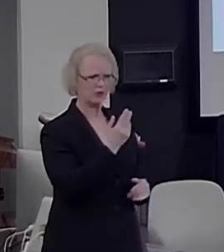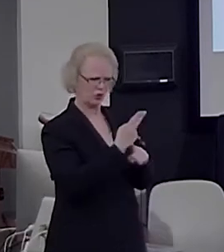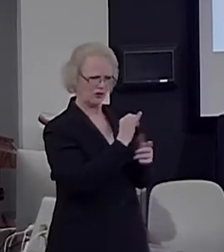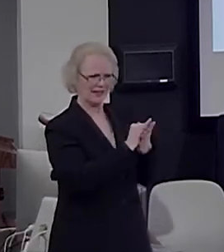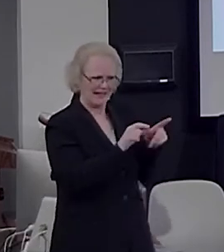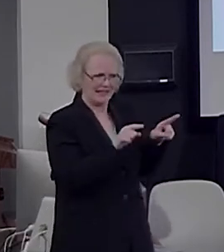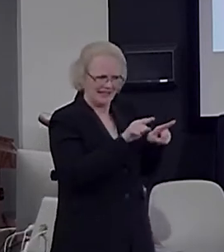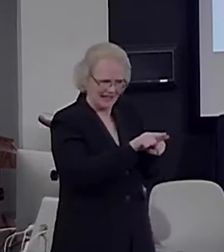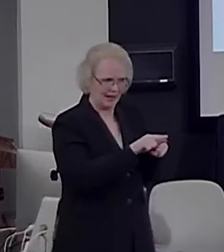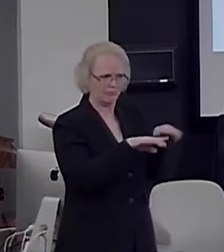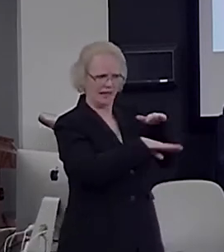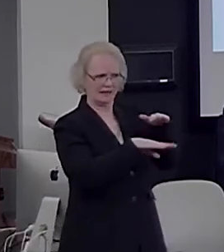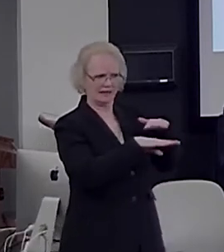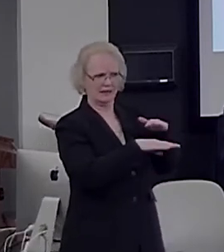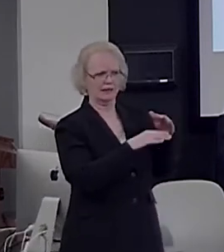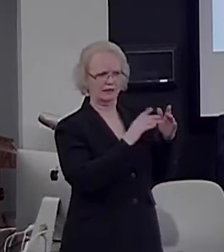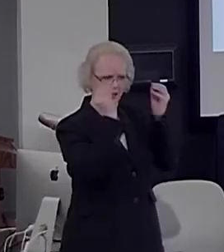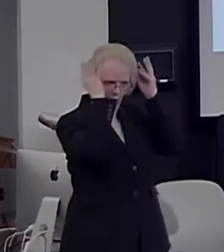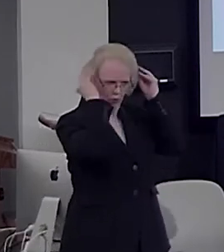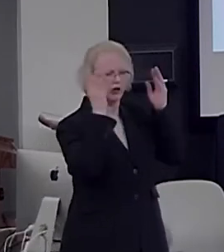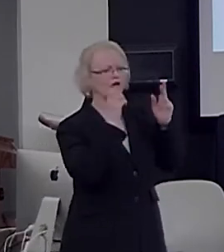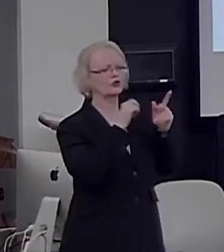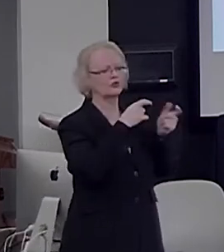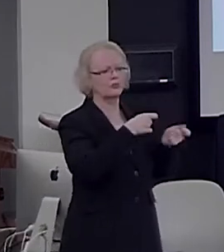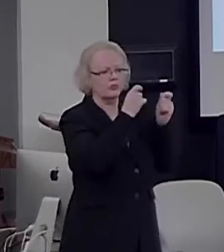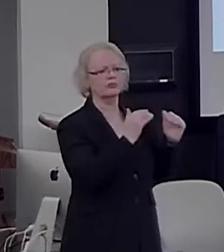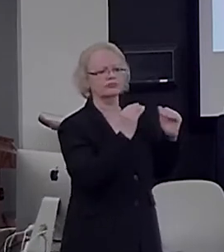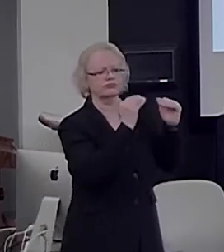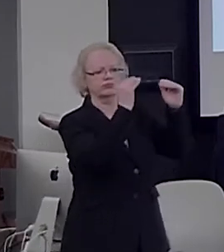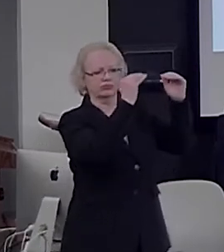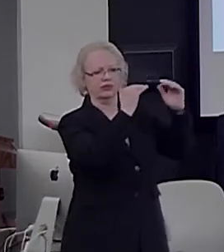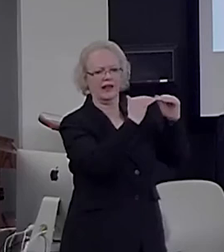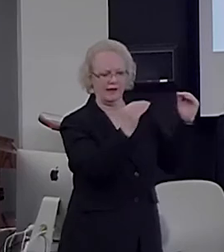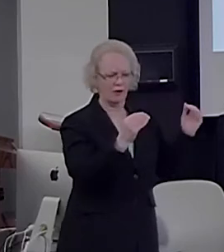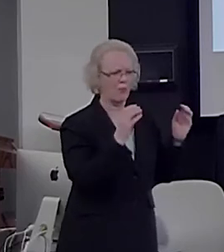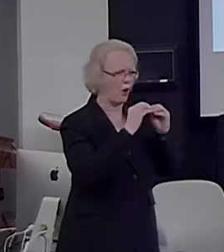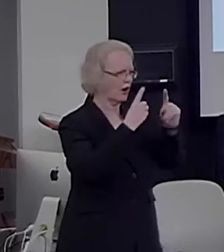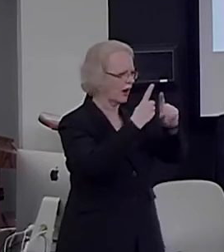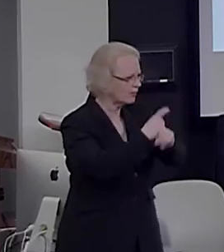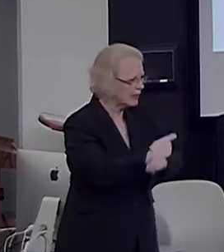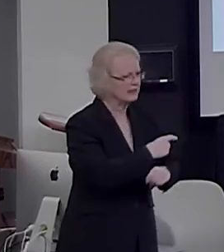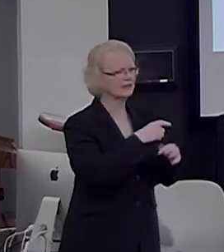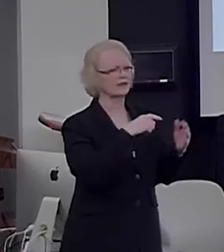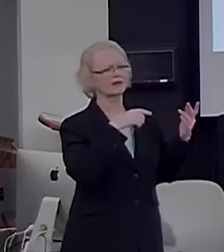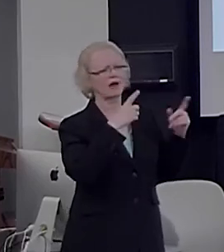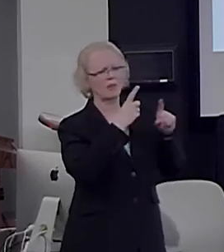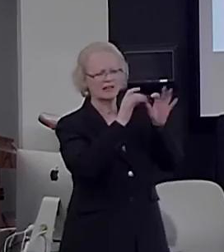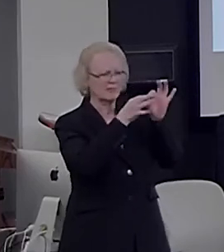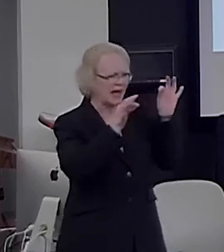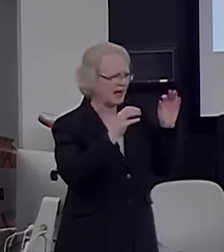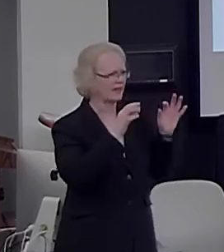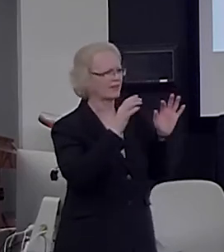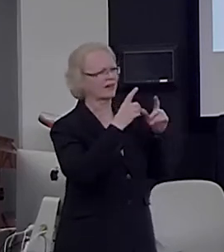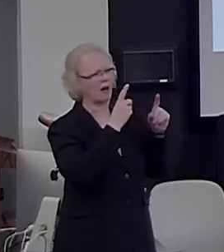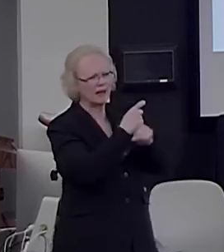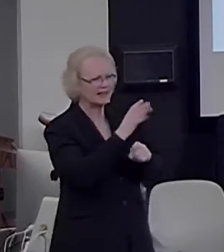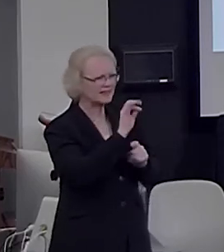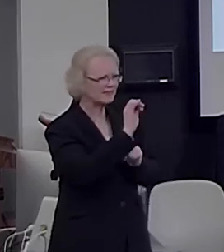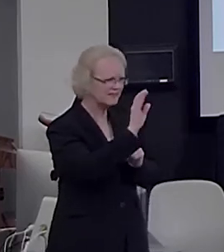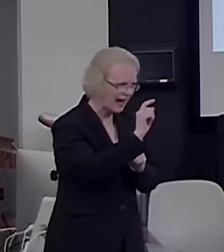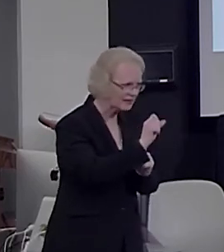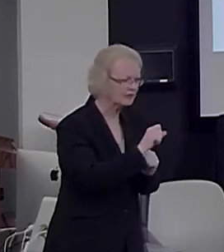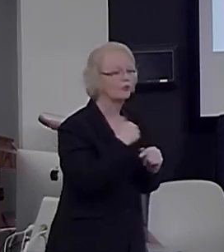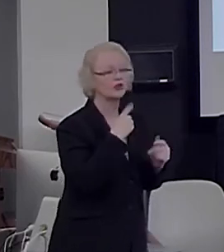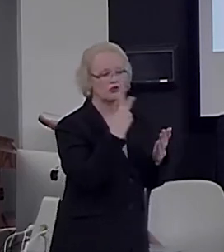in order to bring it to another level, more complex equations, very abstract facts, complex mathematics. So, we saw that in the